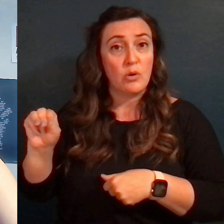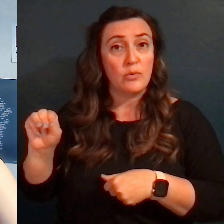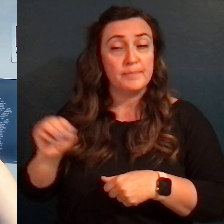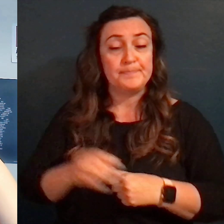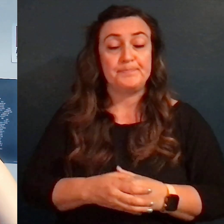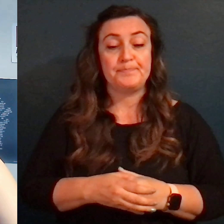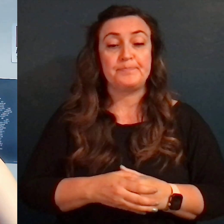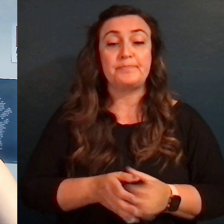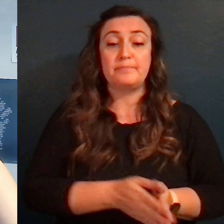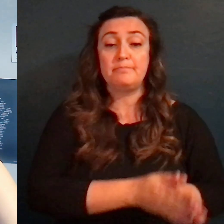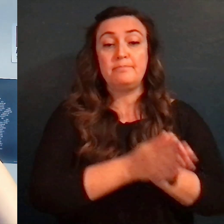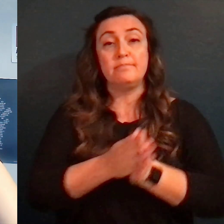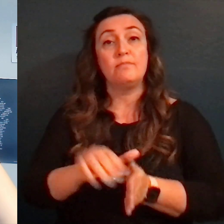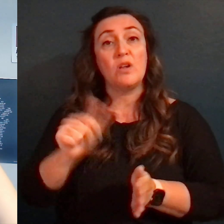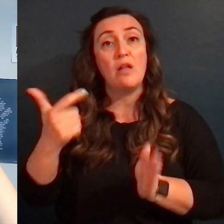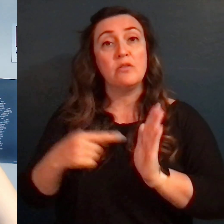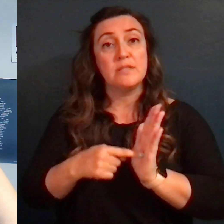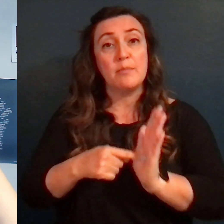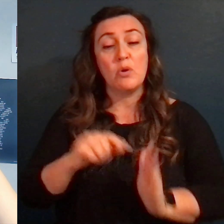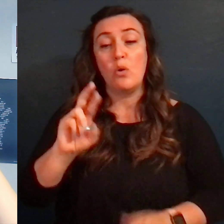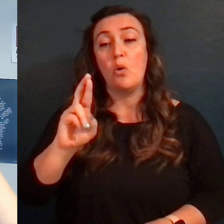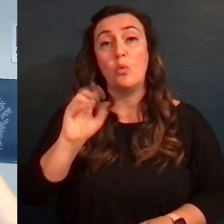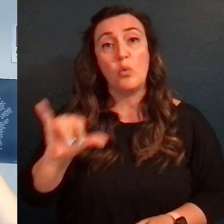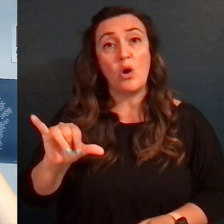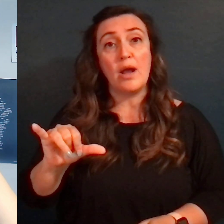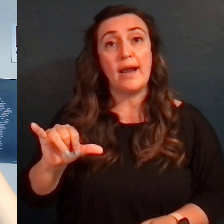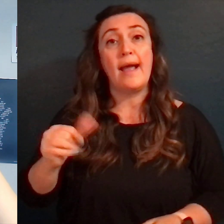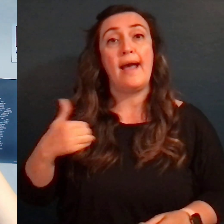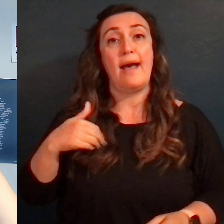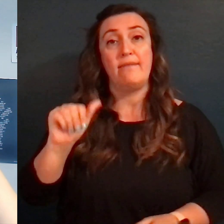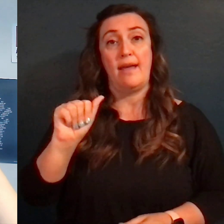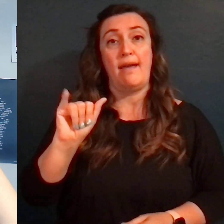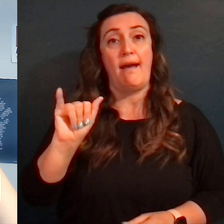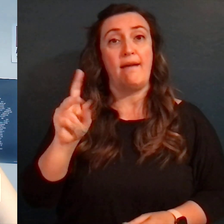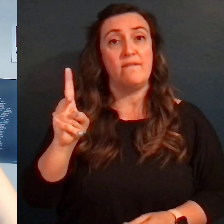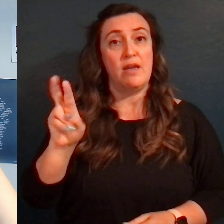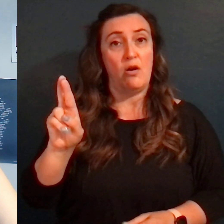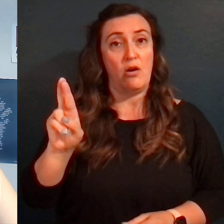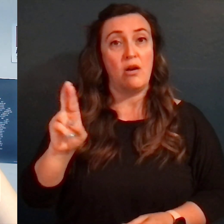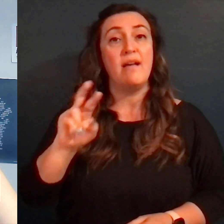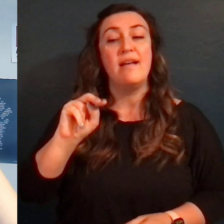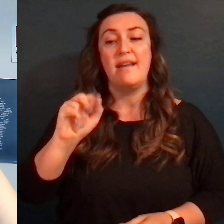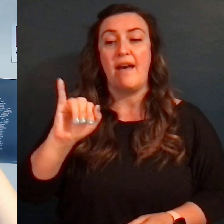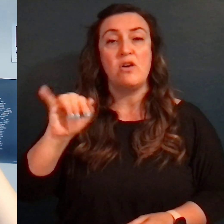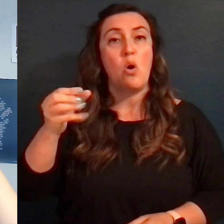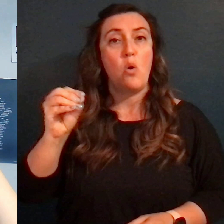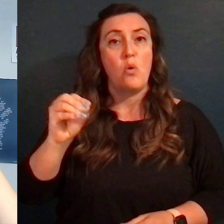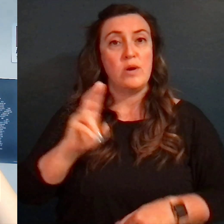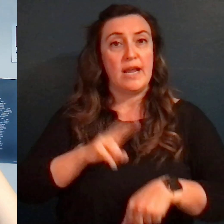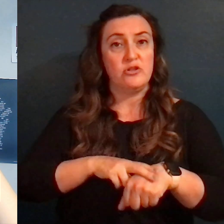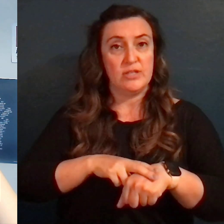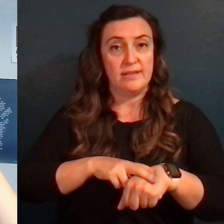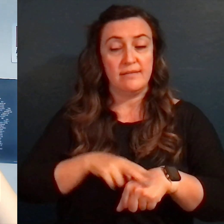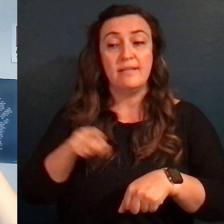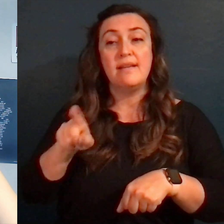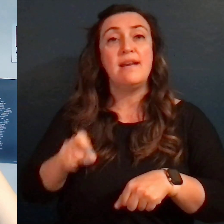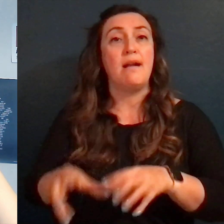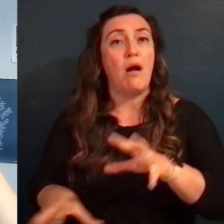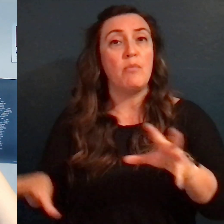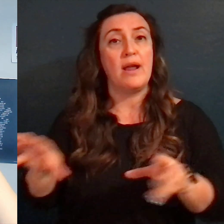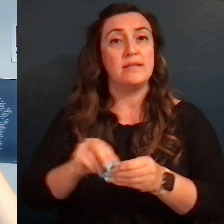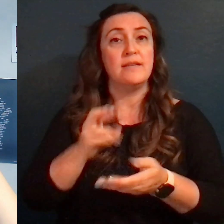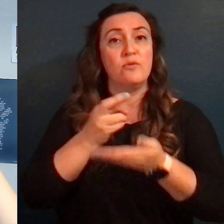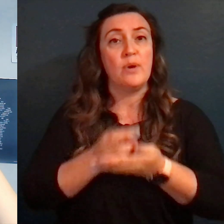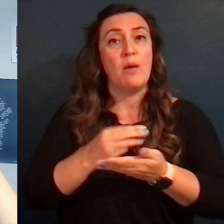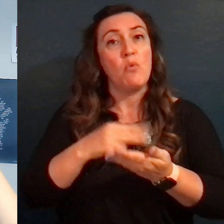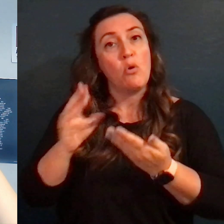Roy is a client of the Navajo Nation AI VR and needs comprehensive rehabilitation program for